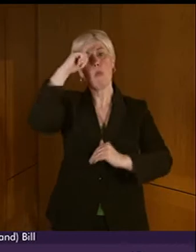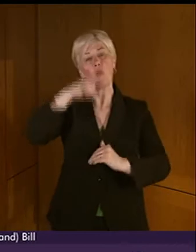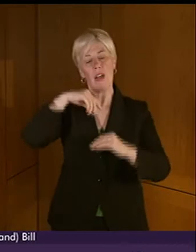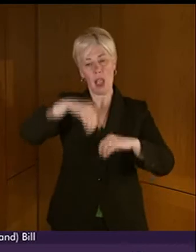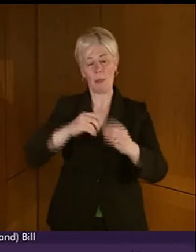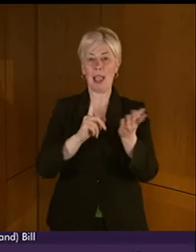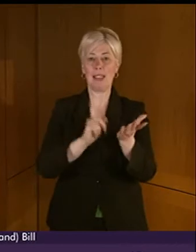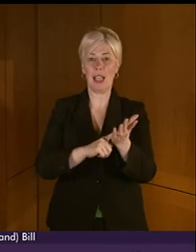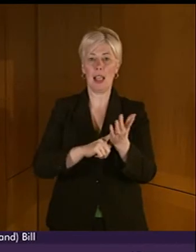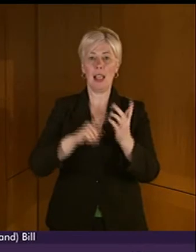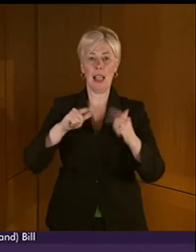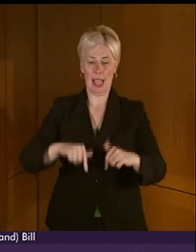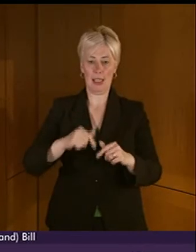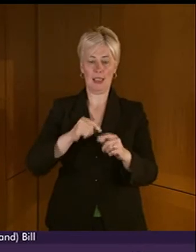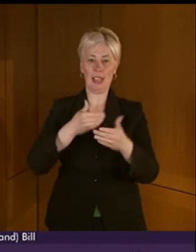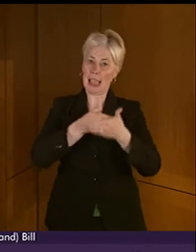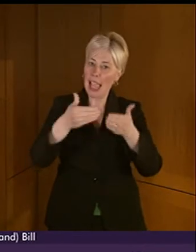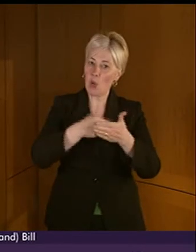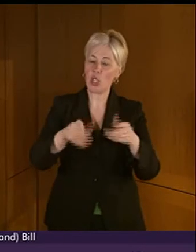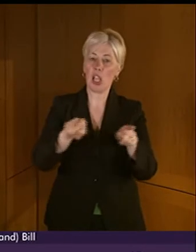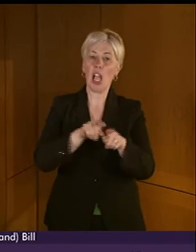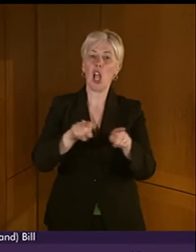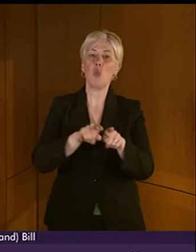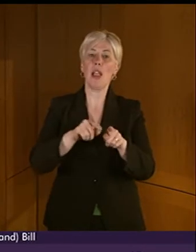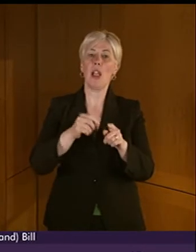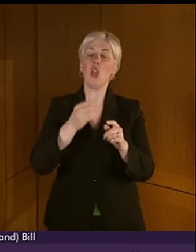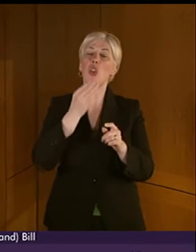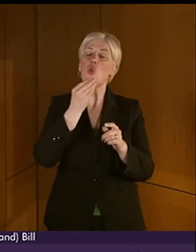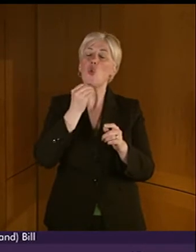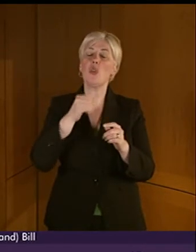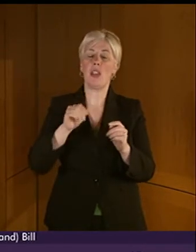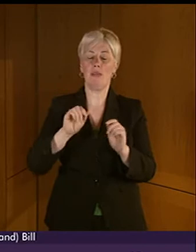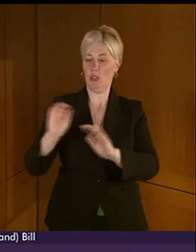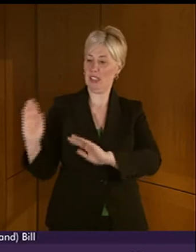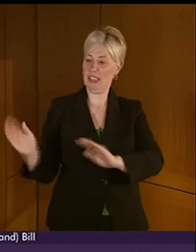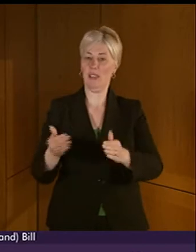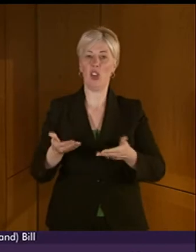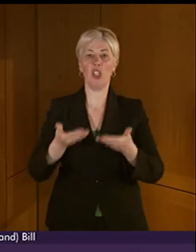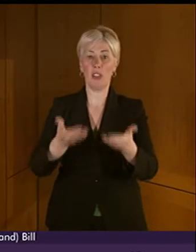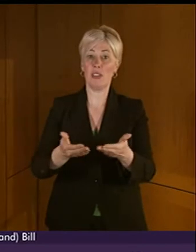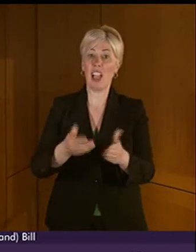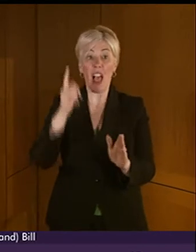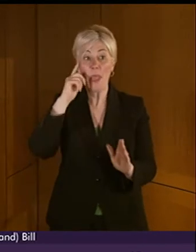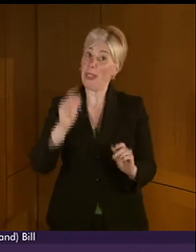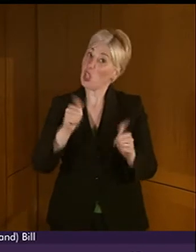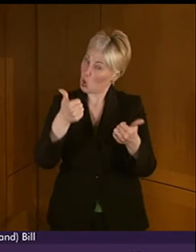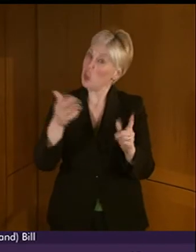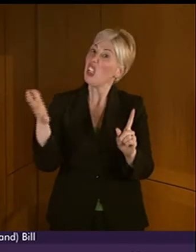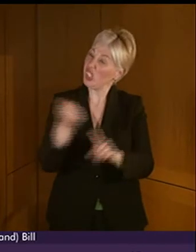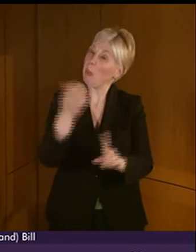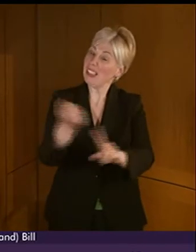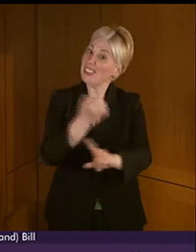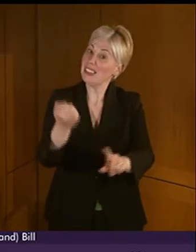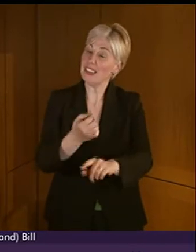distinct language and increase its use in the delivery of services. That is not a bad achievement, Deputy Presiding Officer. I look forward to working